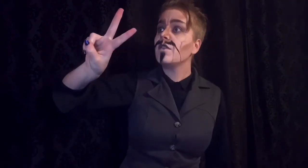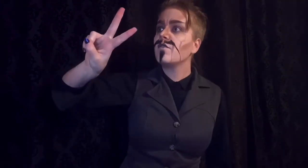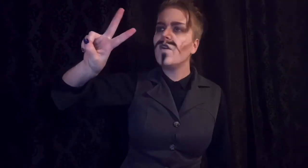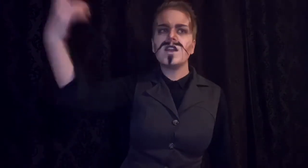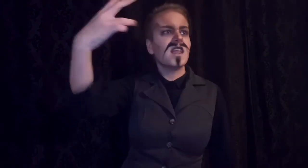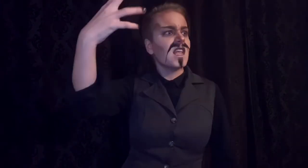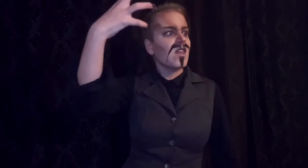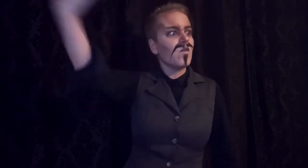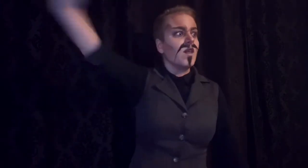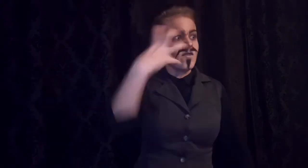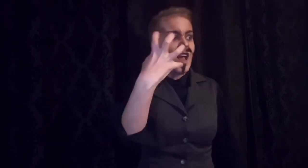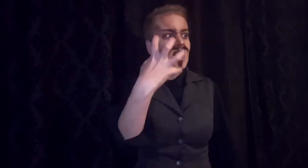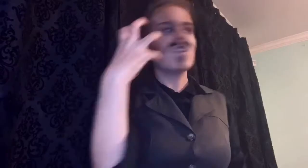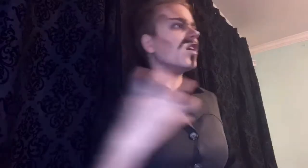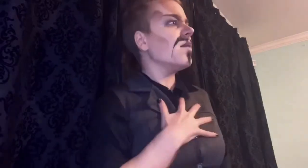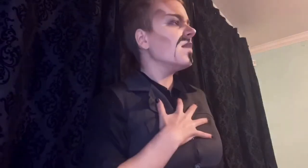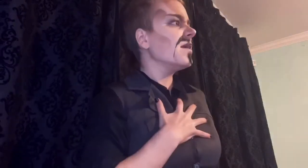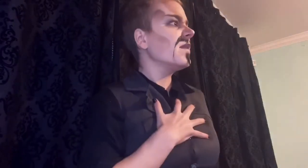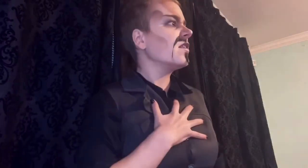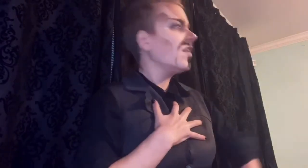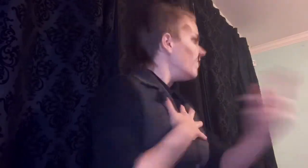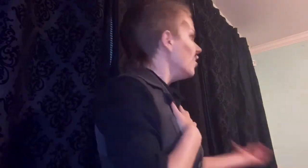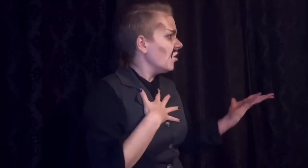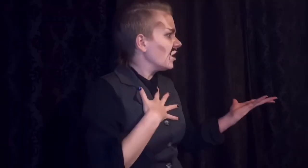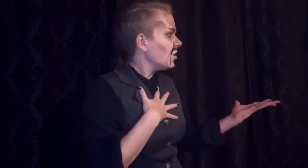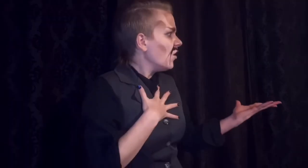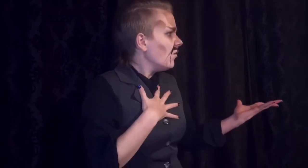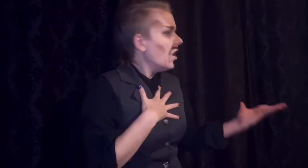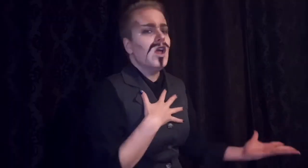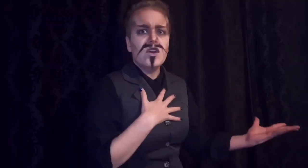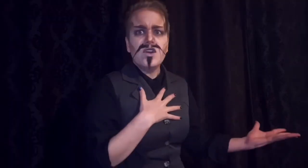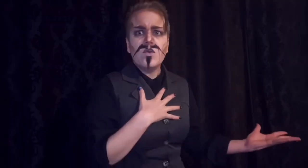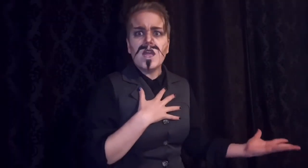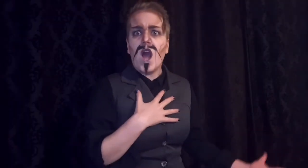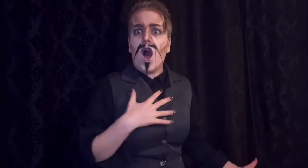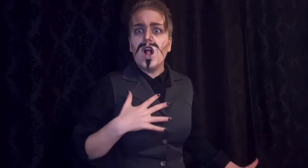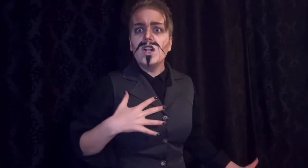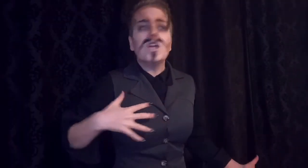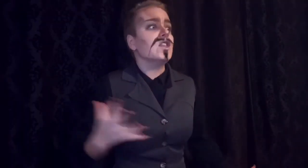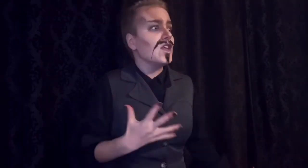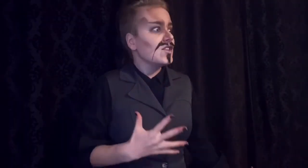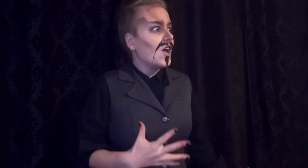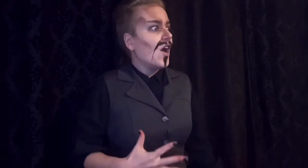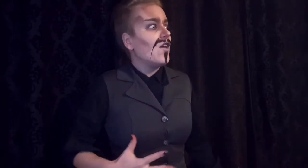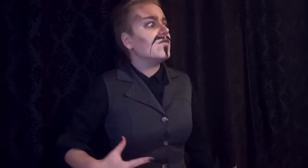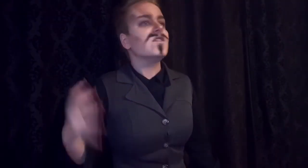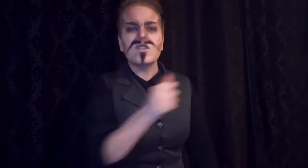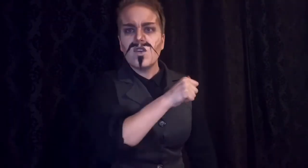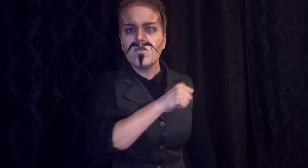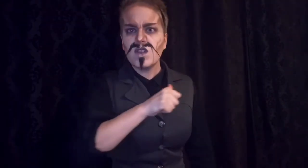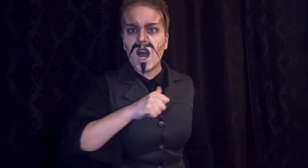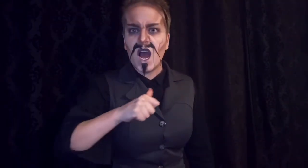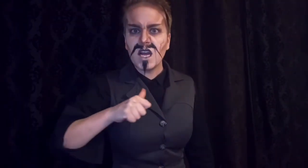with his foot in the other one's face Look at me, Mrs. Lovett, look at you Though we all deserve to die